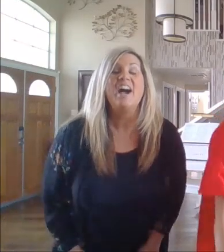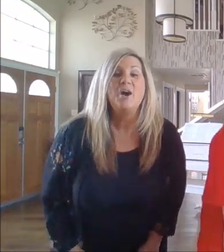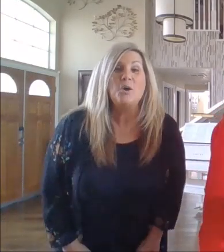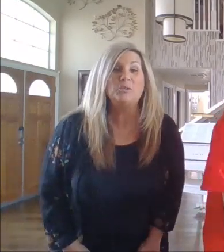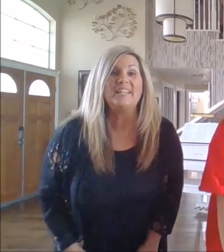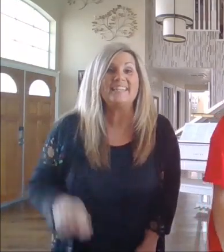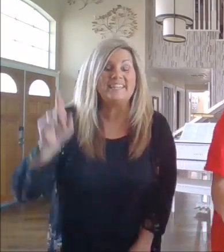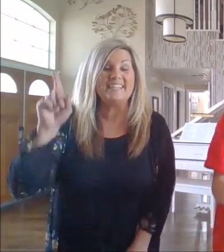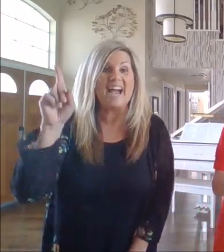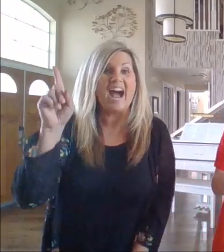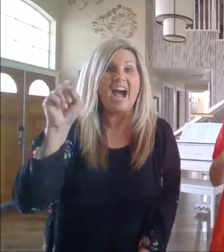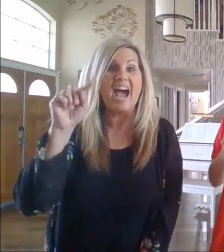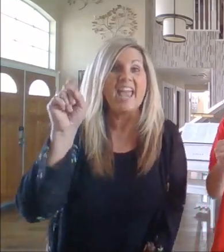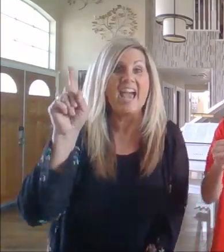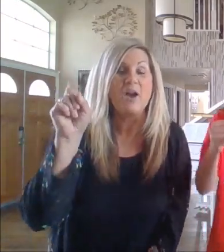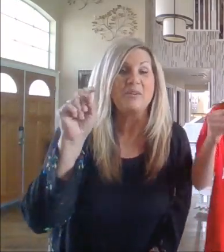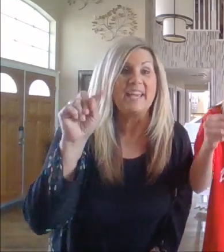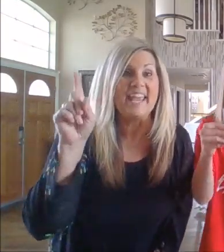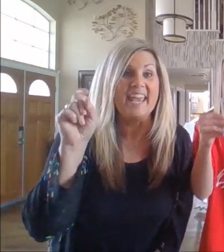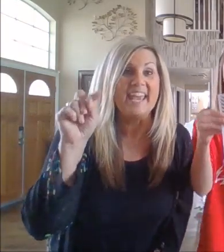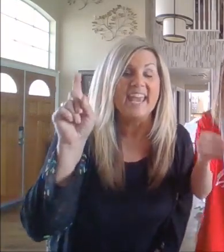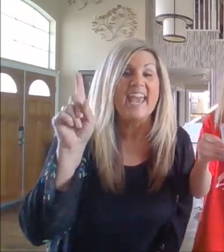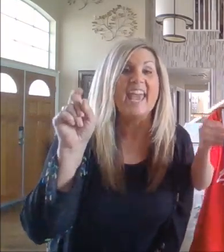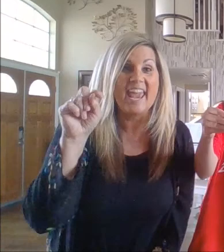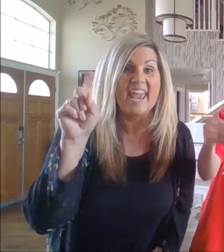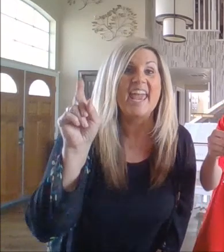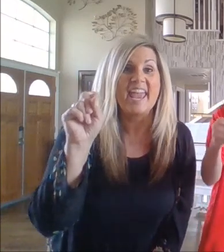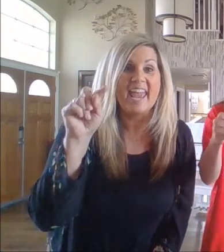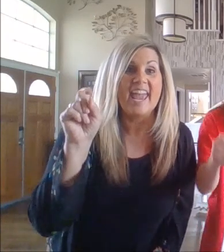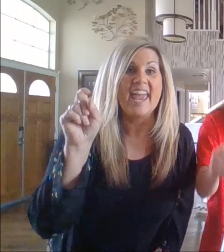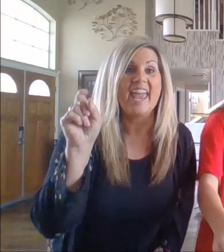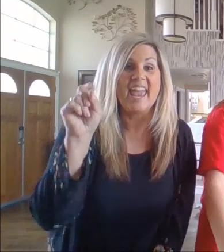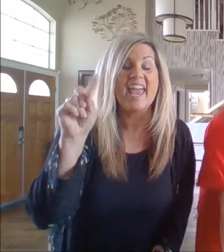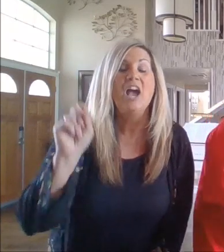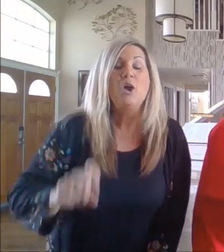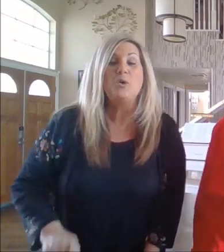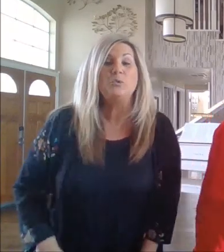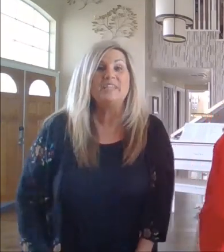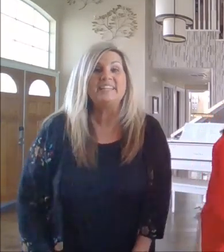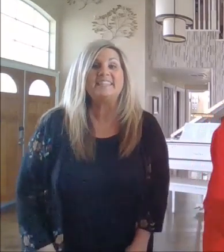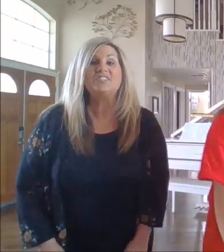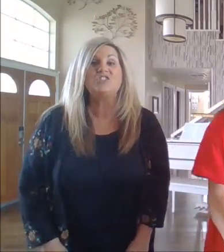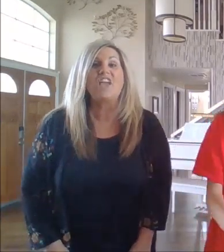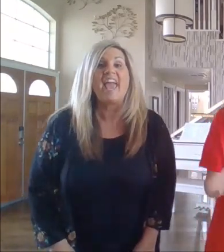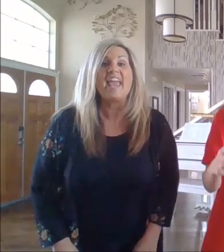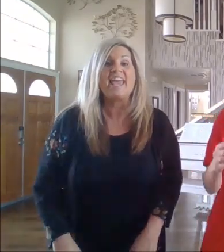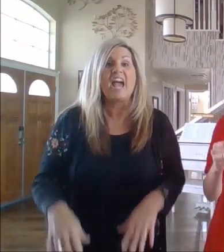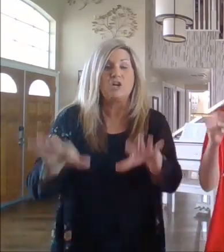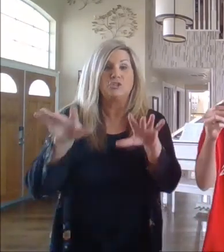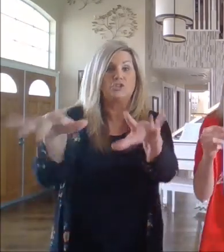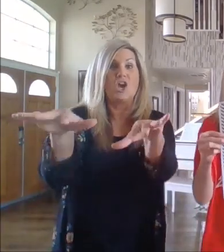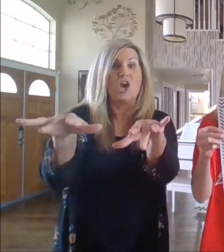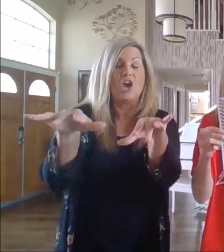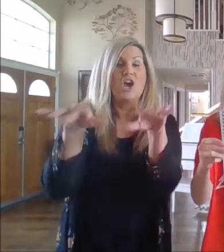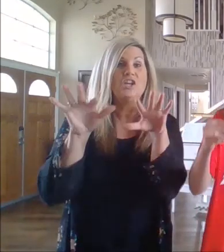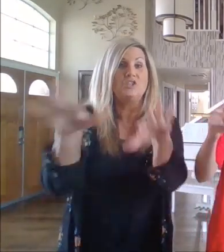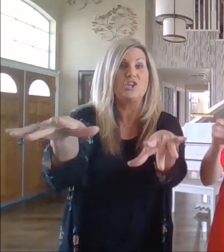Who let the I out? E, ee, ee, ee, Who let the J out? J, j,